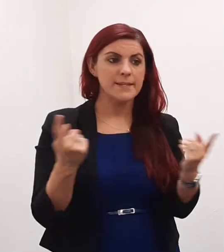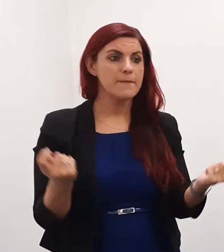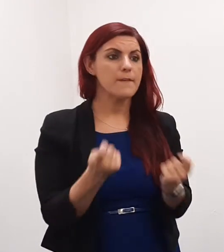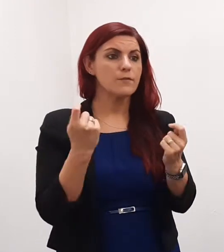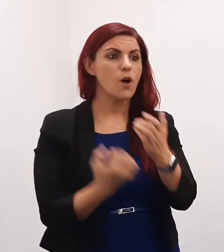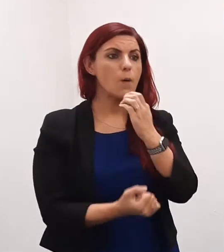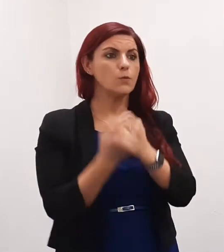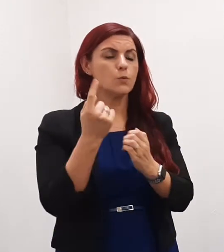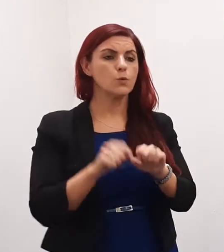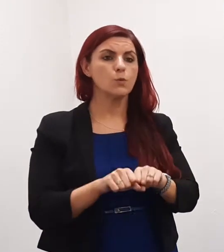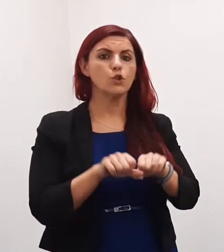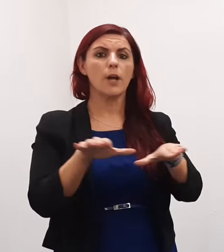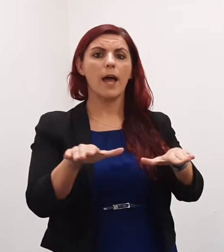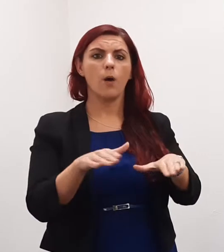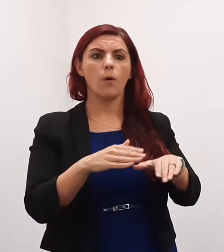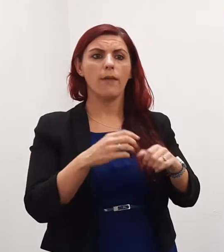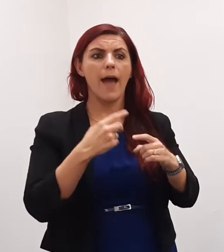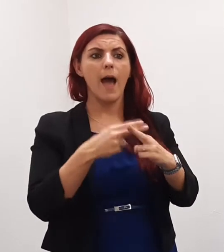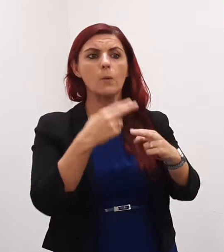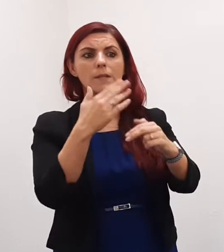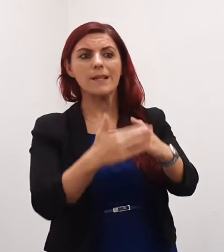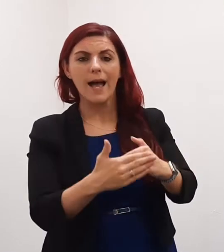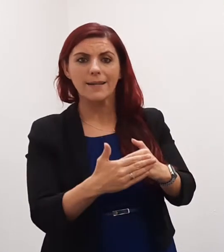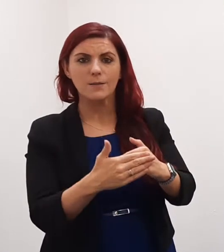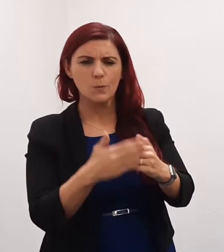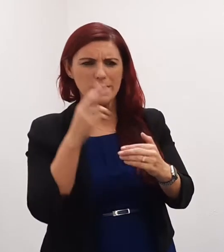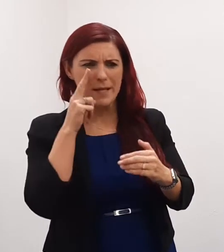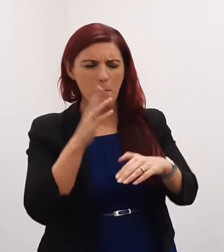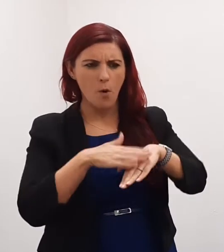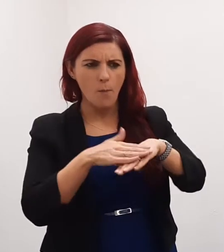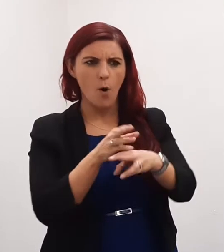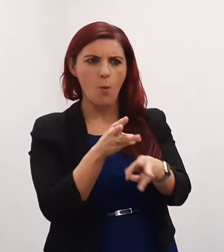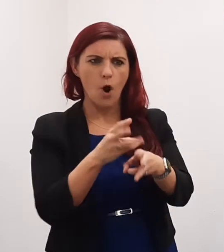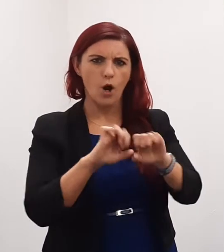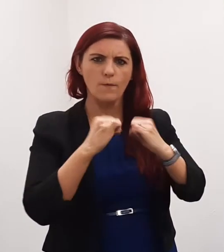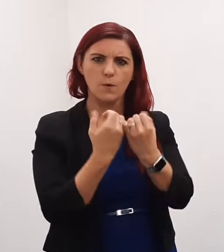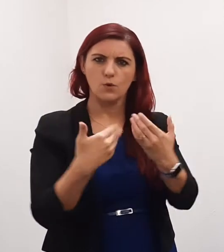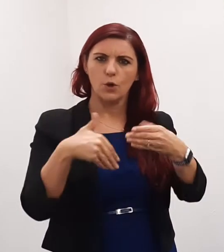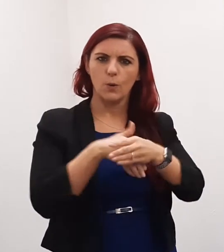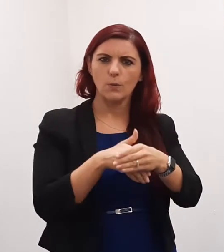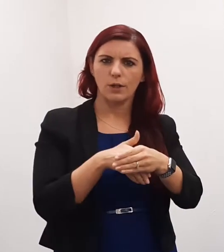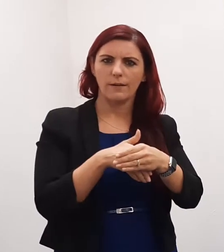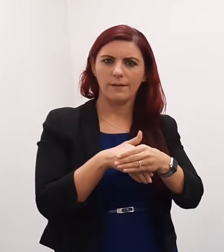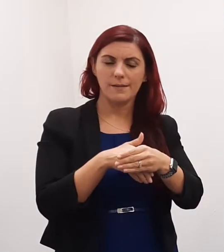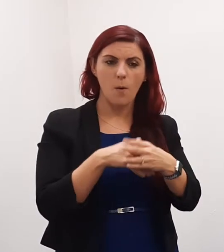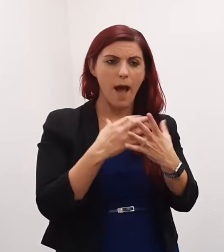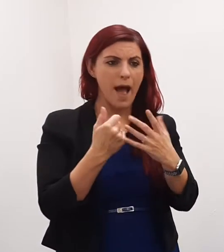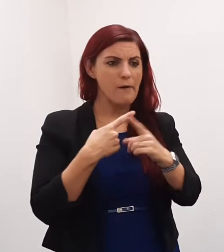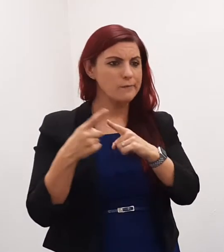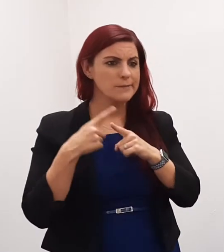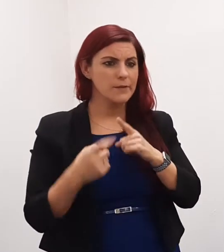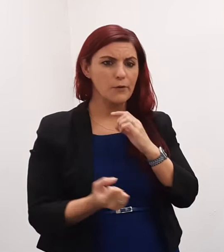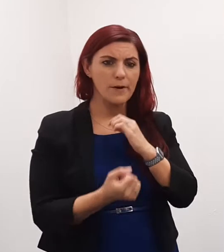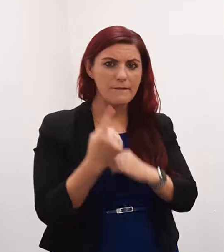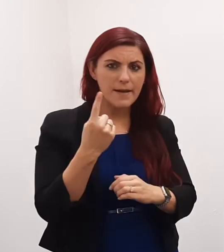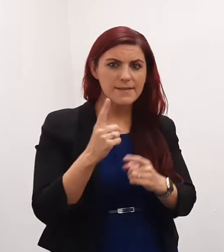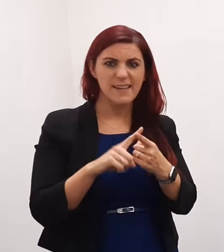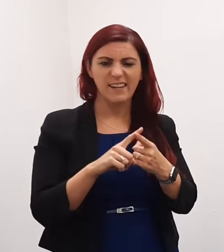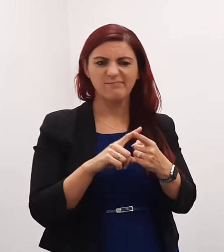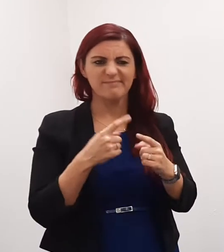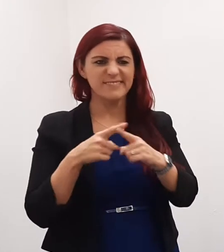broader audience the ongoing work of our social inclusion unit and doing this through the various events and activities organised for the festival.